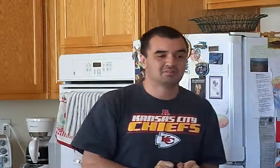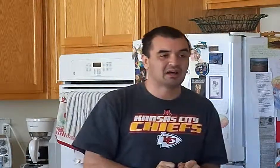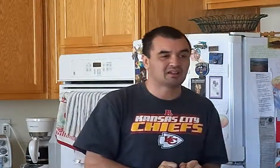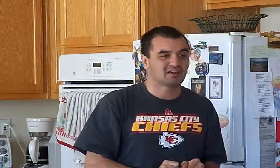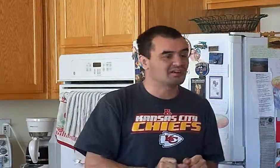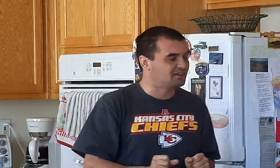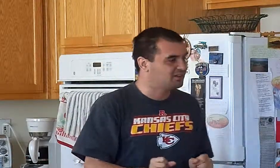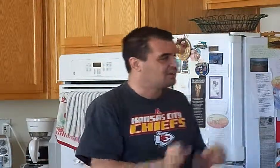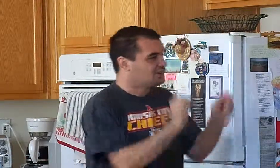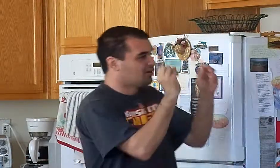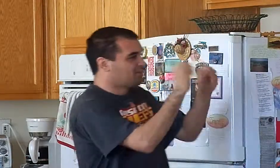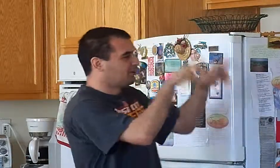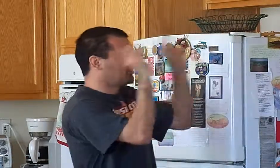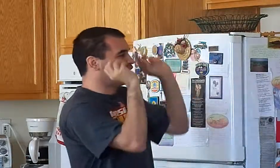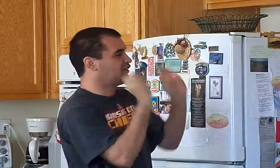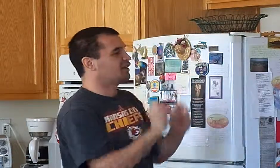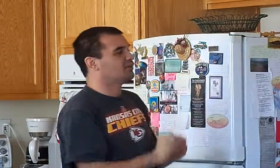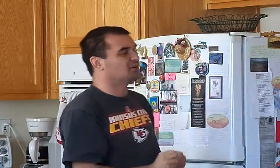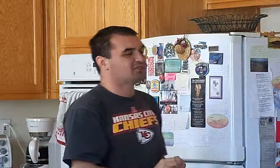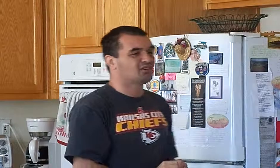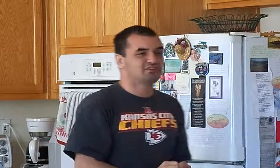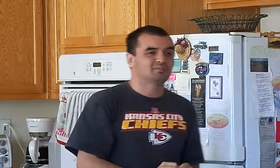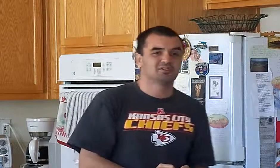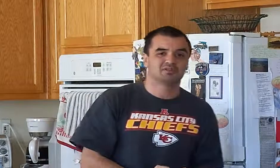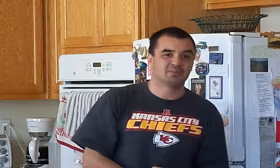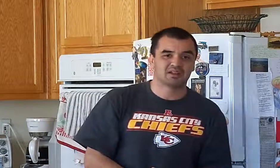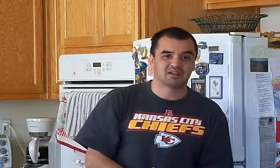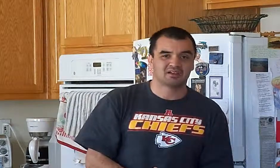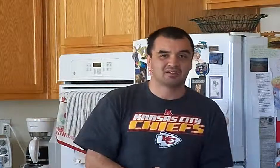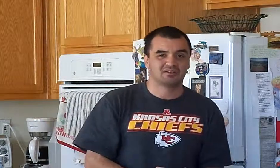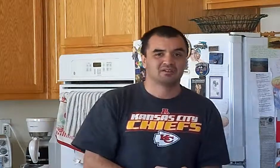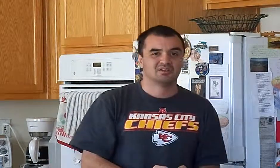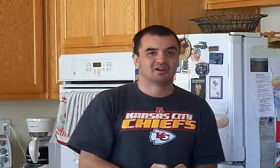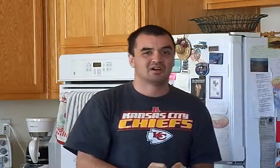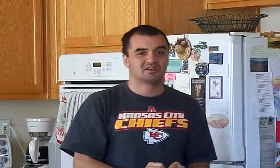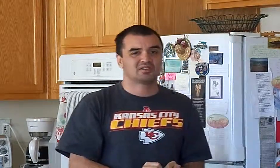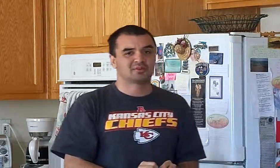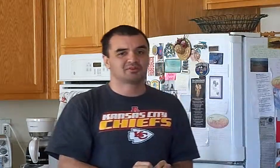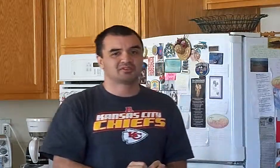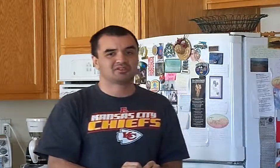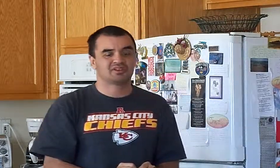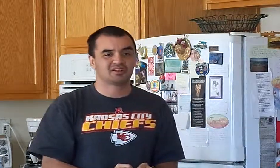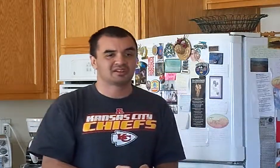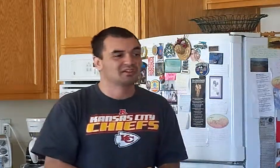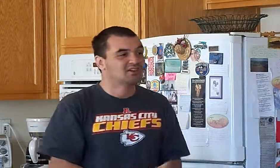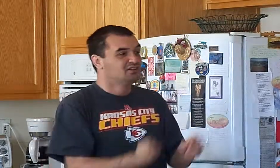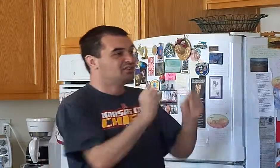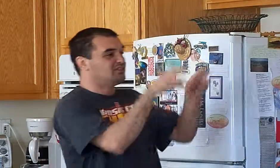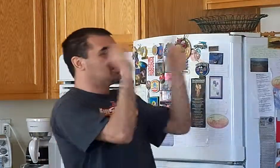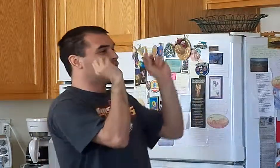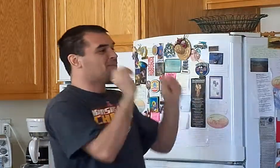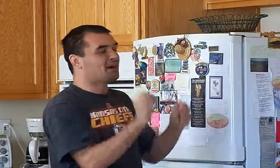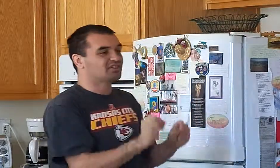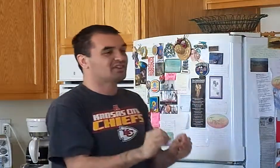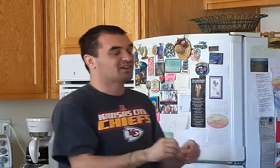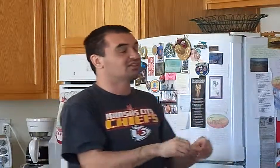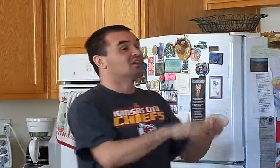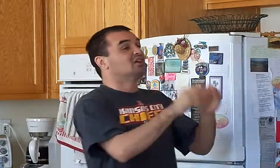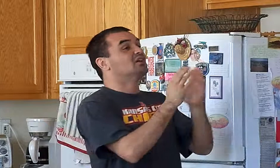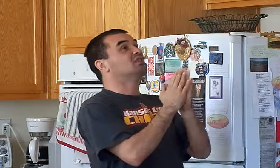spotlight on, the person that Sega wants Archie to put the spotlight on, on as an opposite to Sonic, like, she's getting roboticized, like, oh,